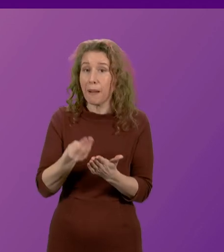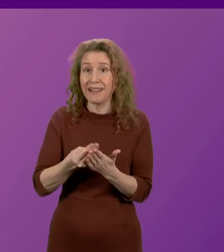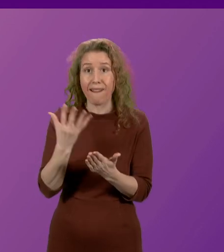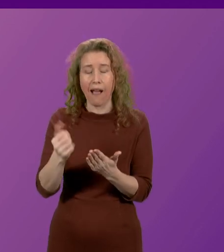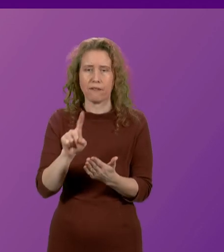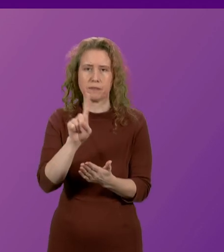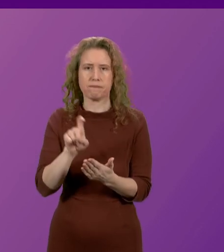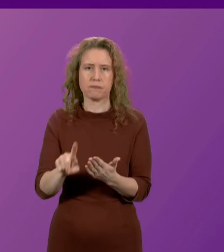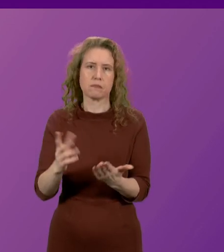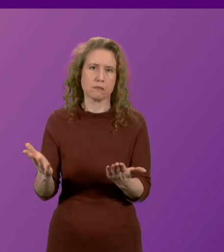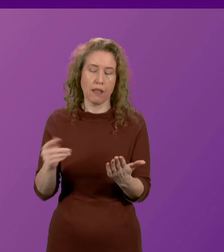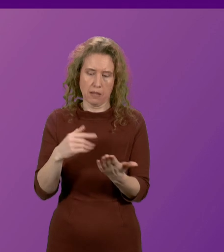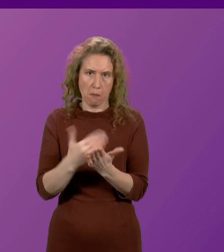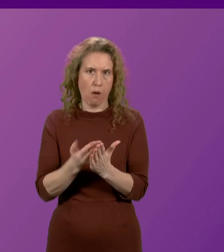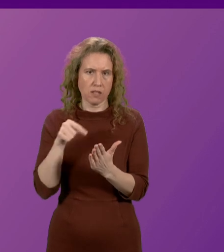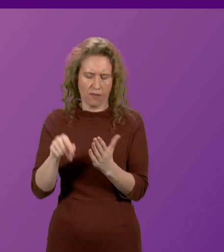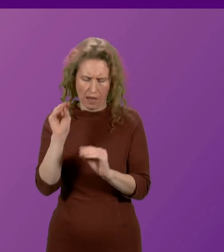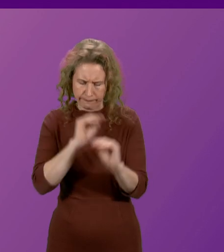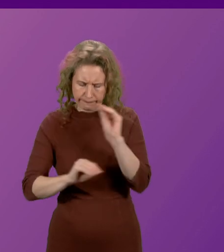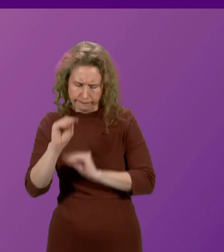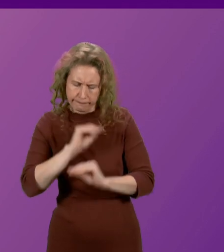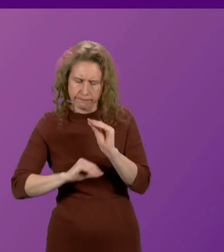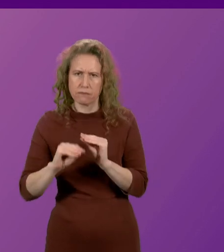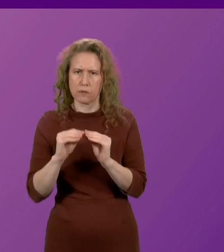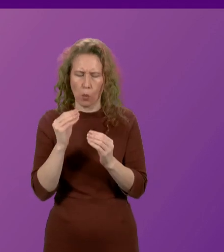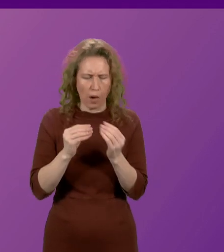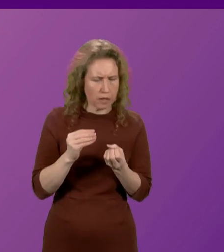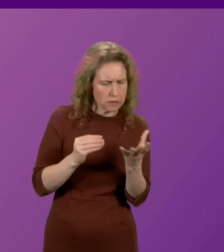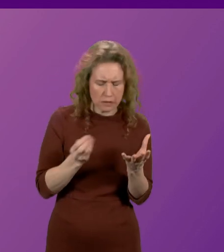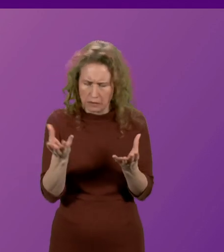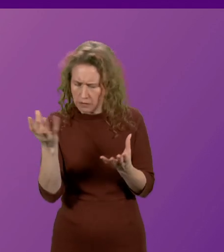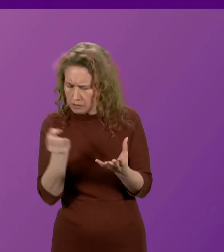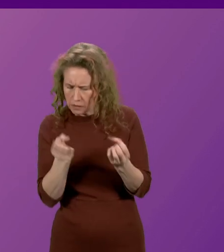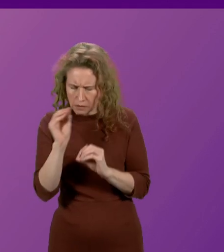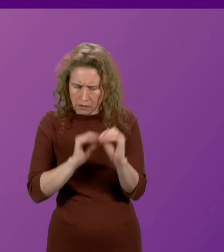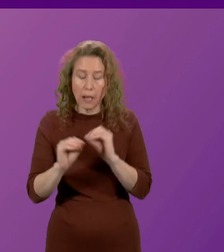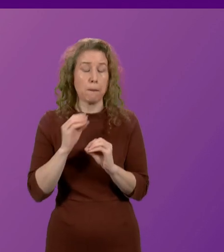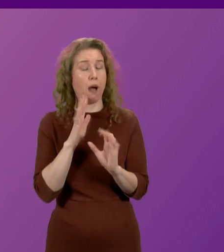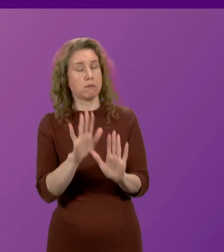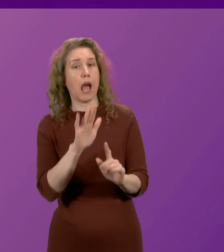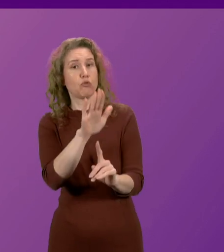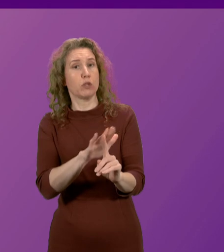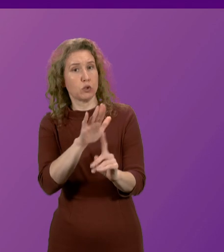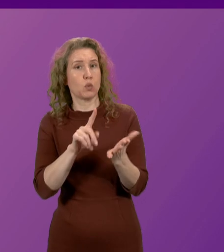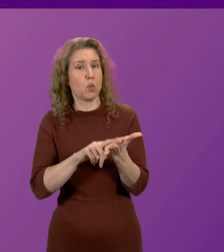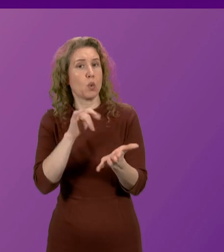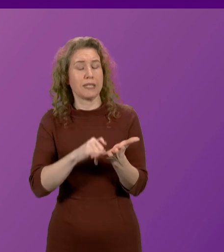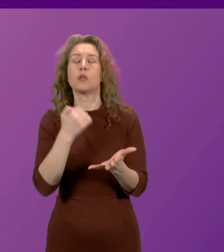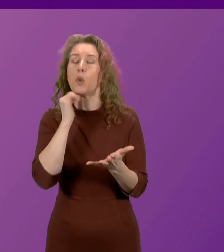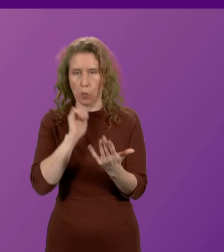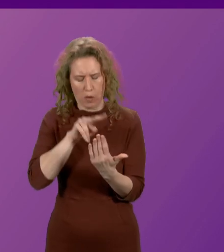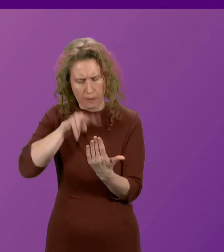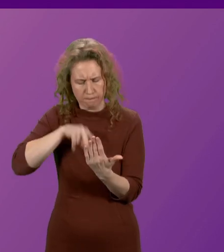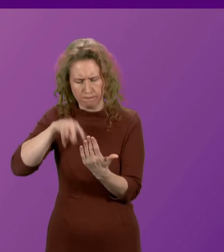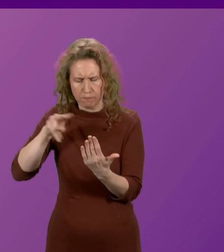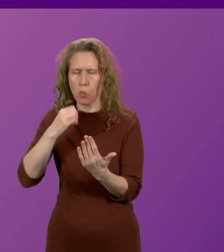support it obviously is part of that whole budgeting process. But I do give Lana Slater the assurance that we will look at